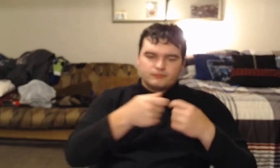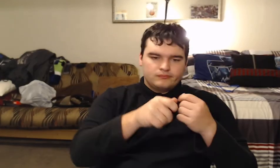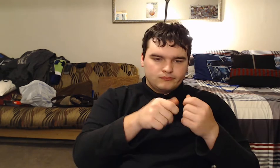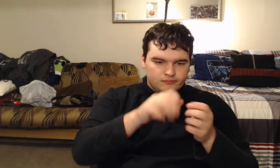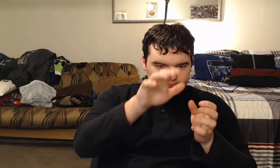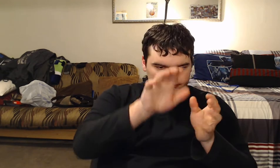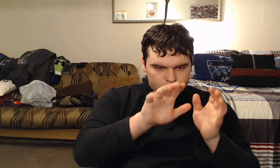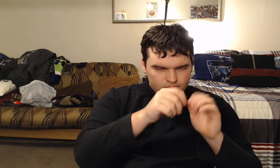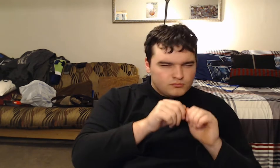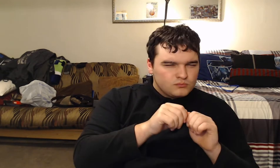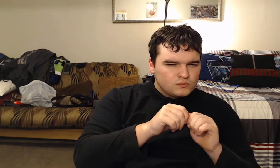report.